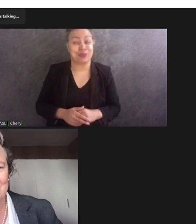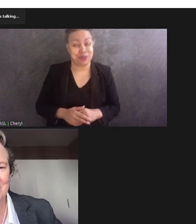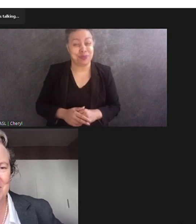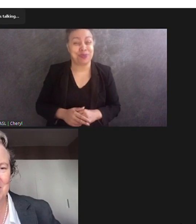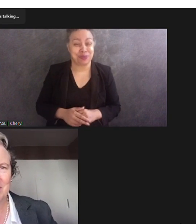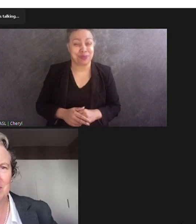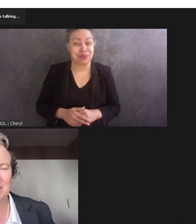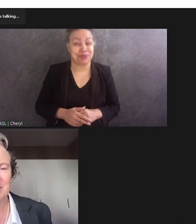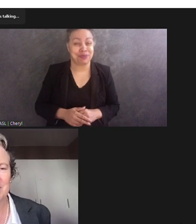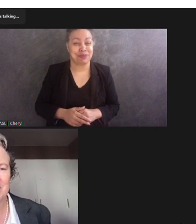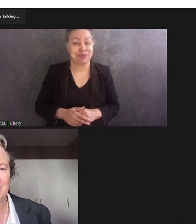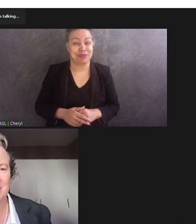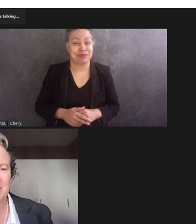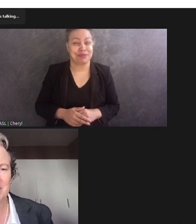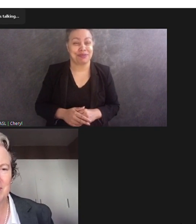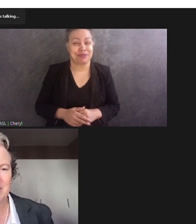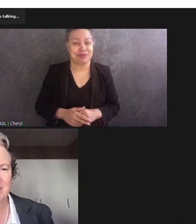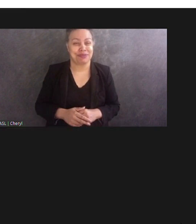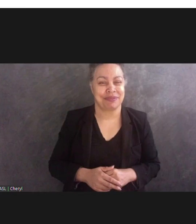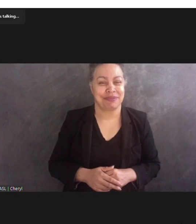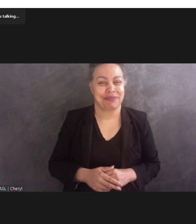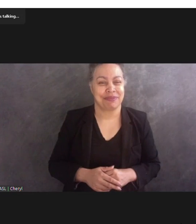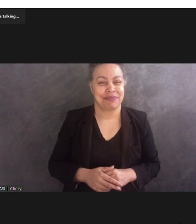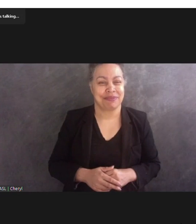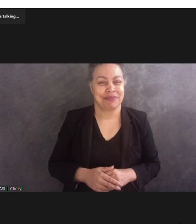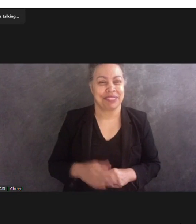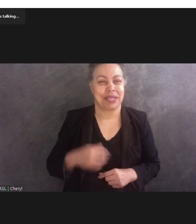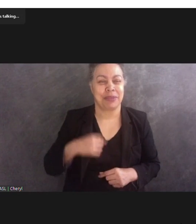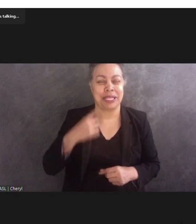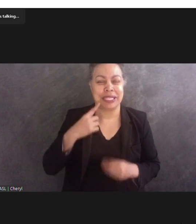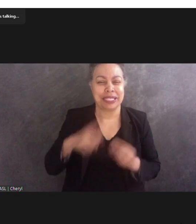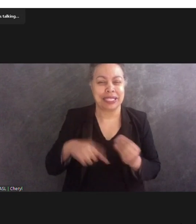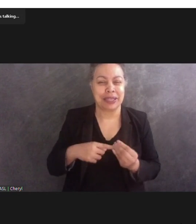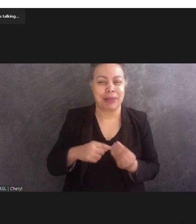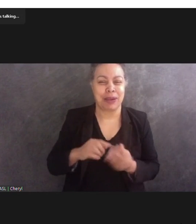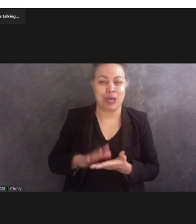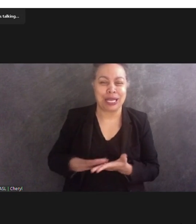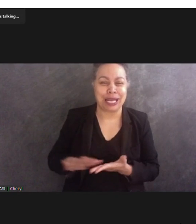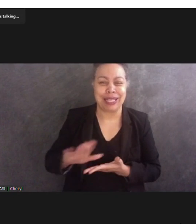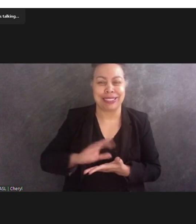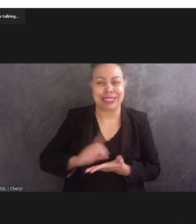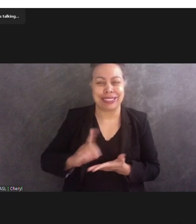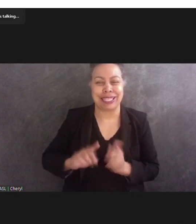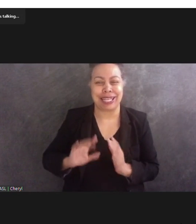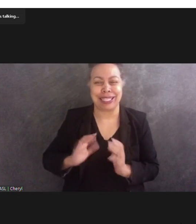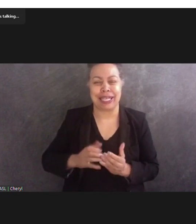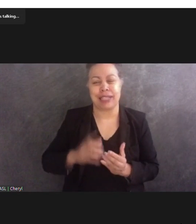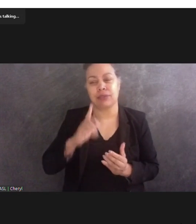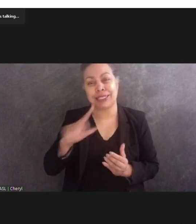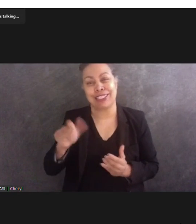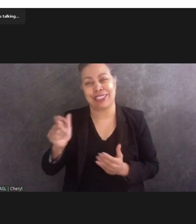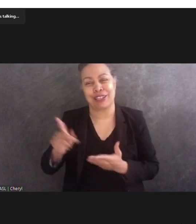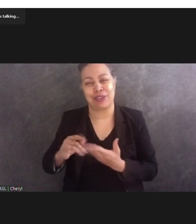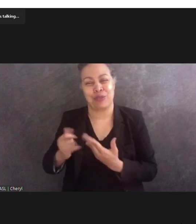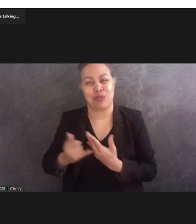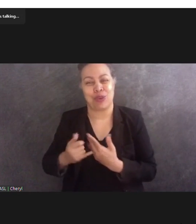am thinking about college and design classes because of another project I work with and how fun it would be to